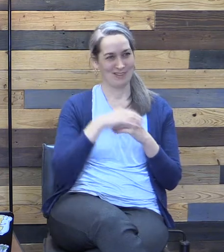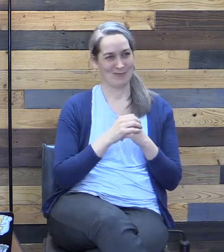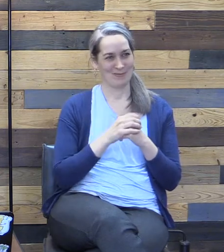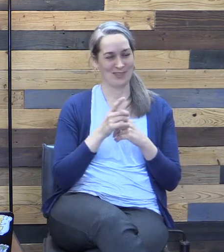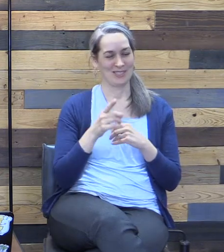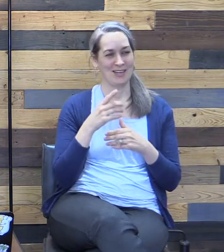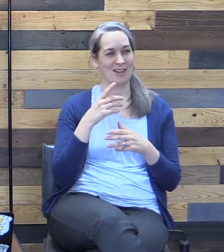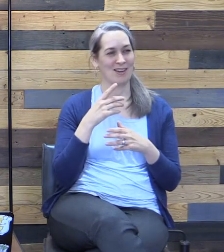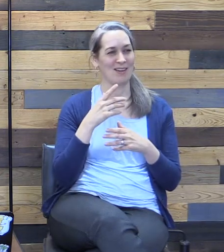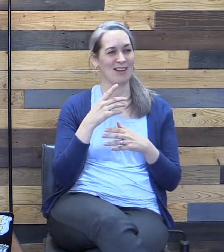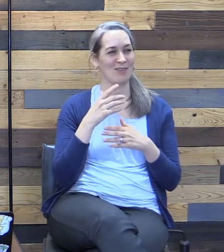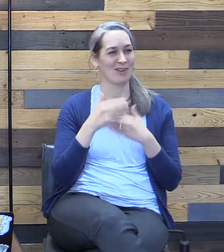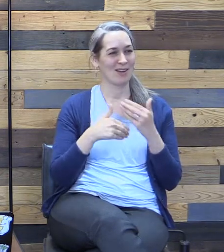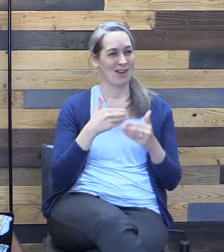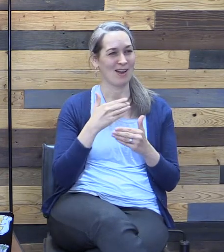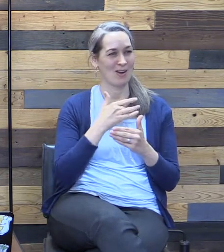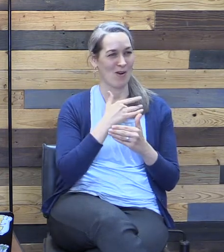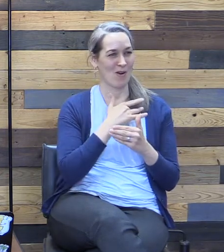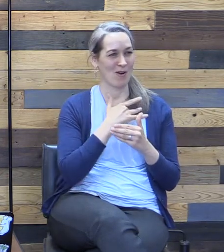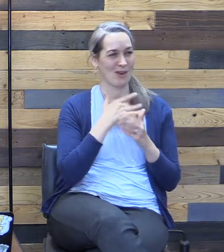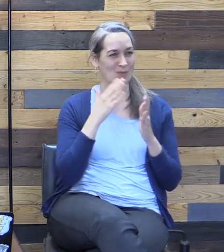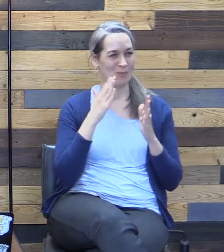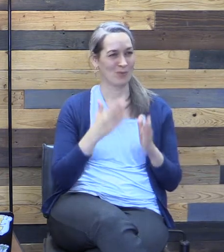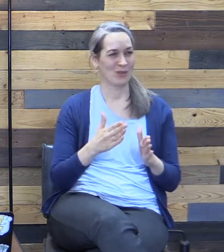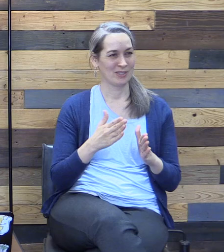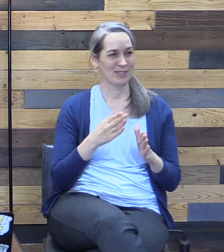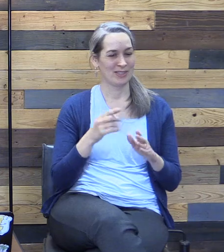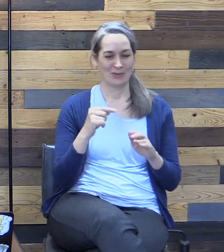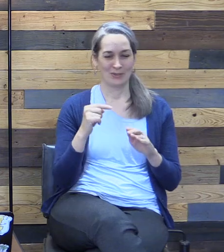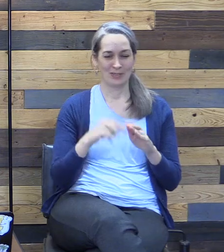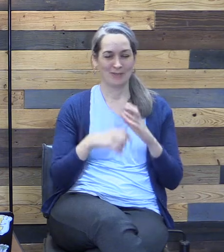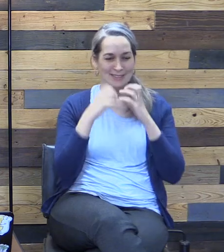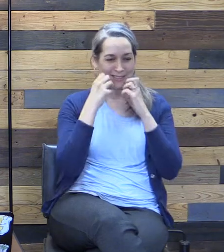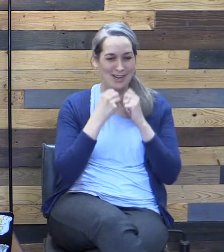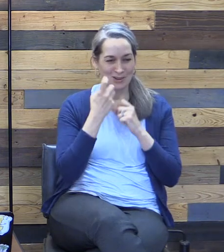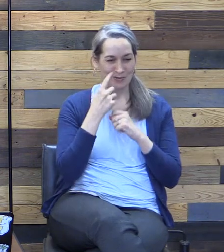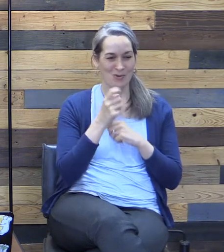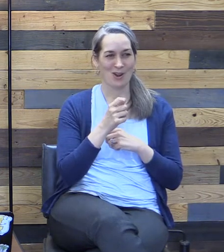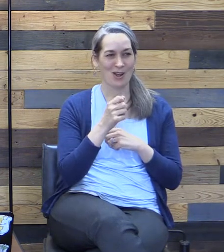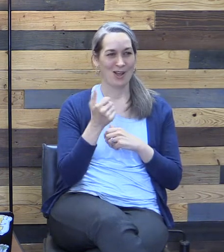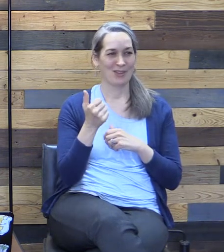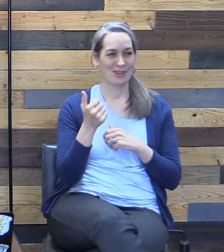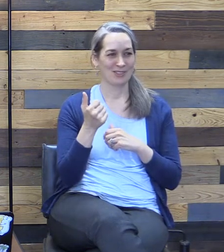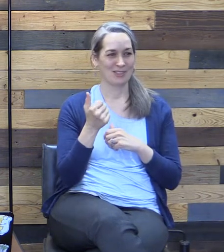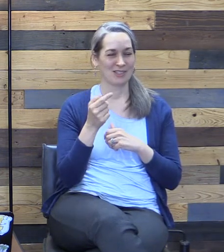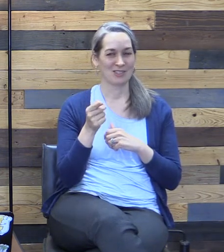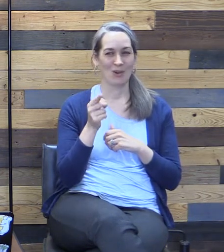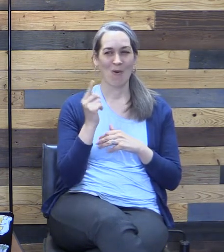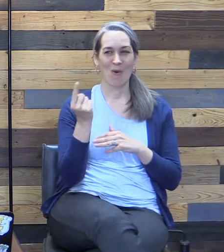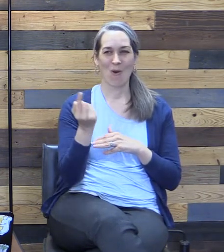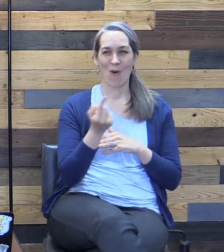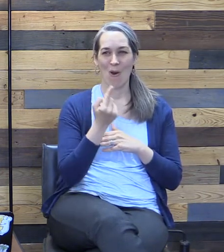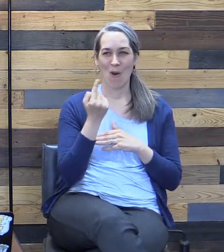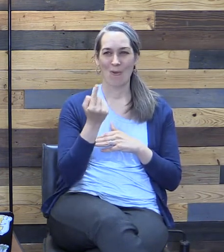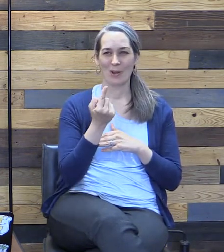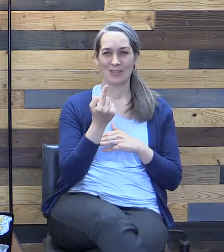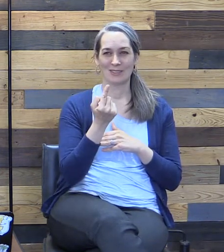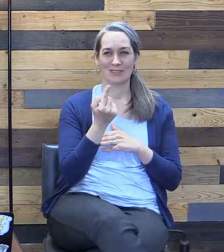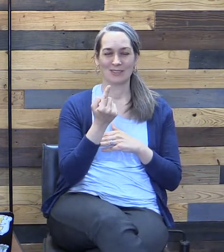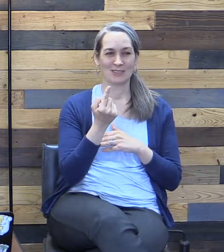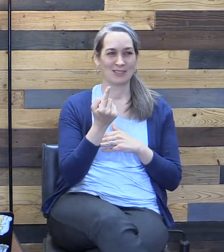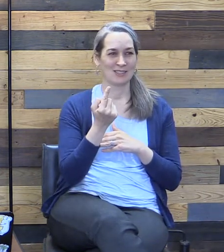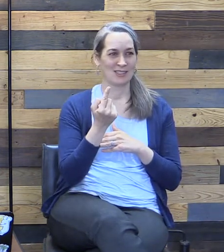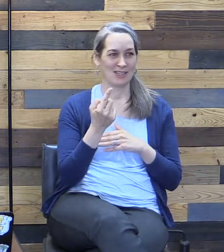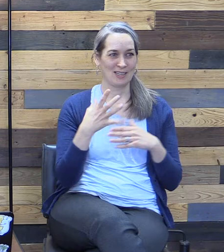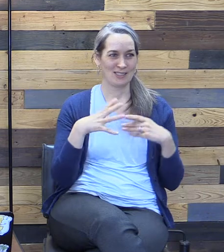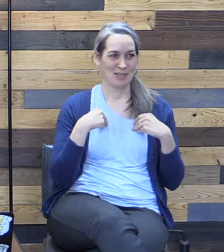She's a kind-hearted soul. Who deeply cares for others and has always taken the call to the